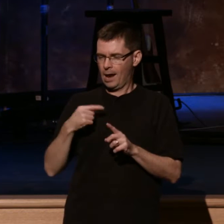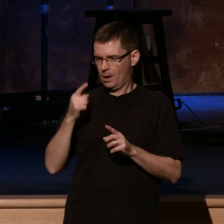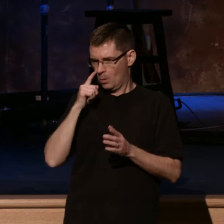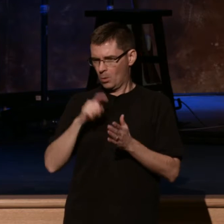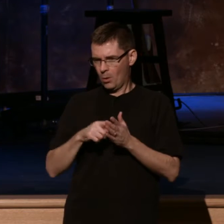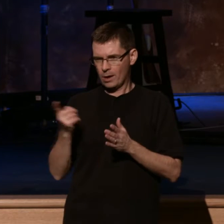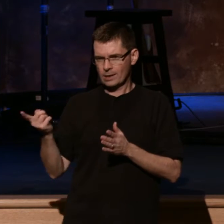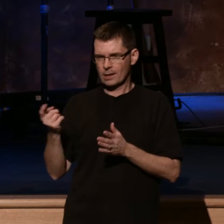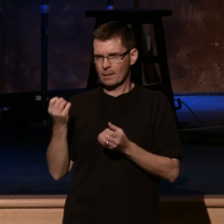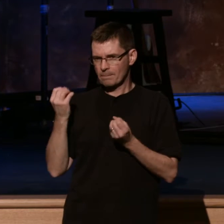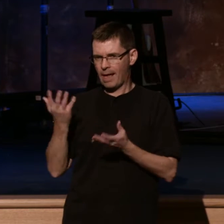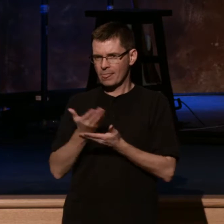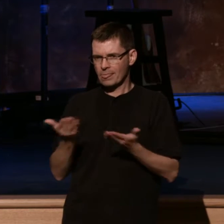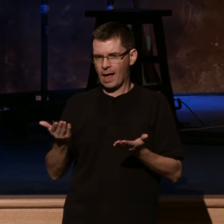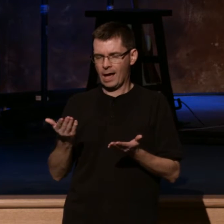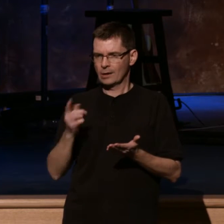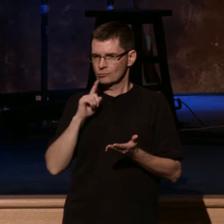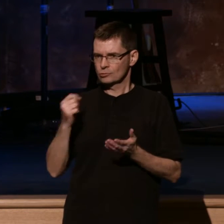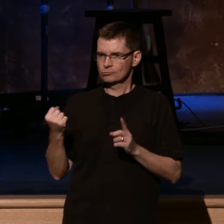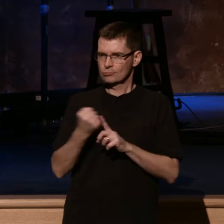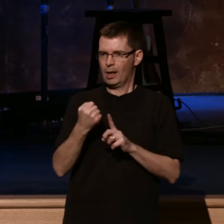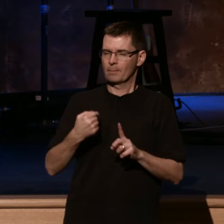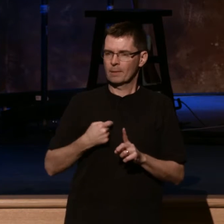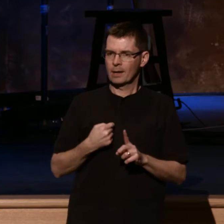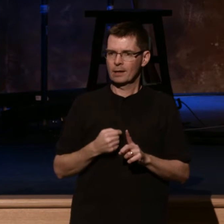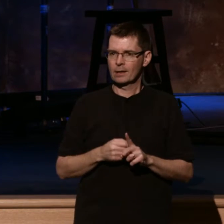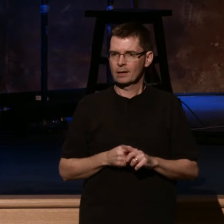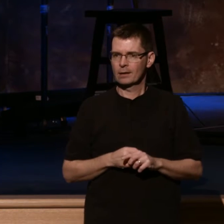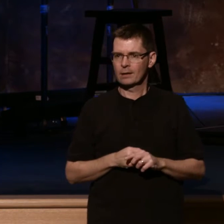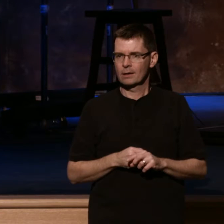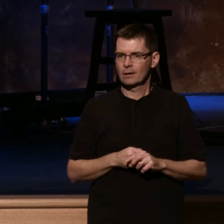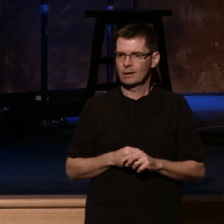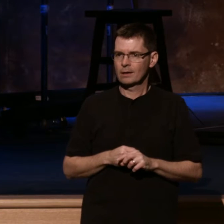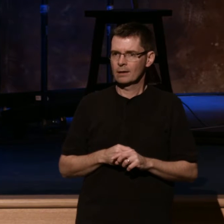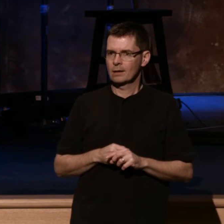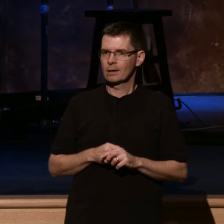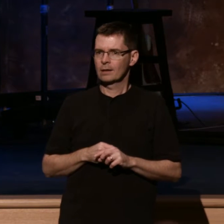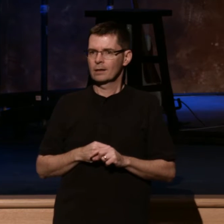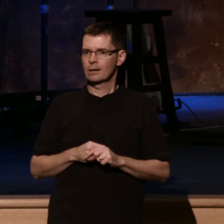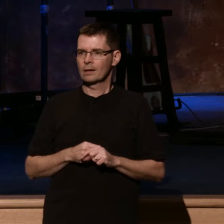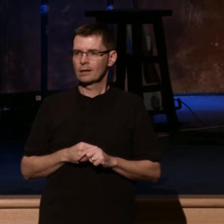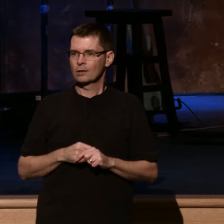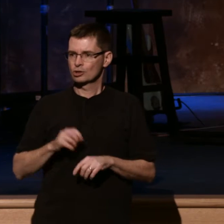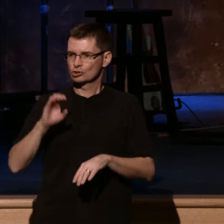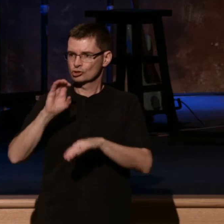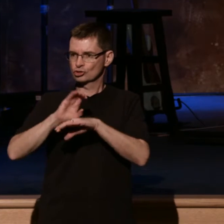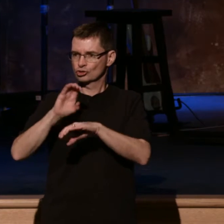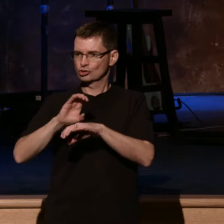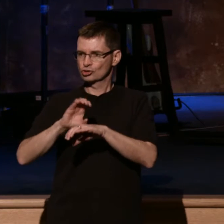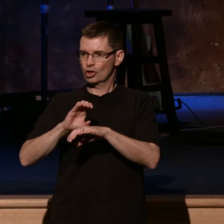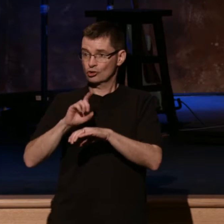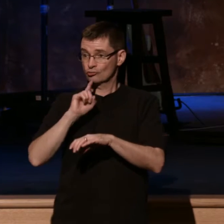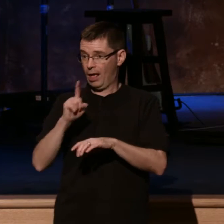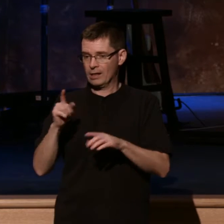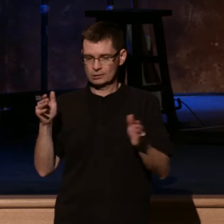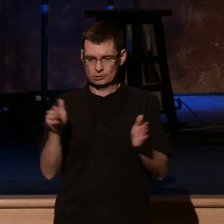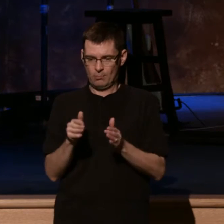kinds of documentation to back it up. He basically says of the North American church, number one, we are smaller than we think we are. We are